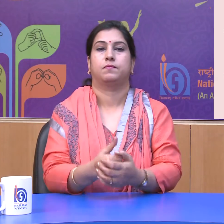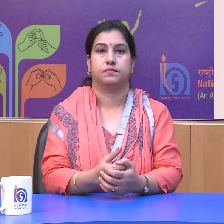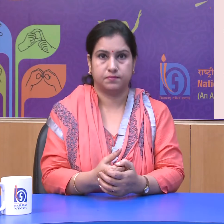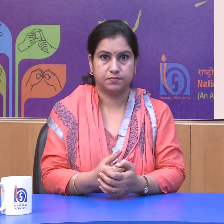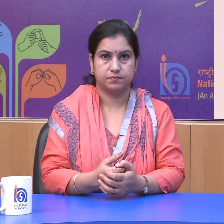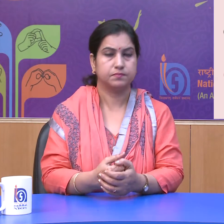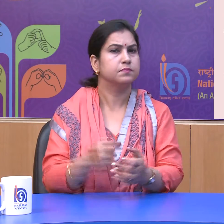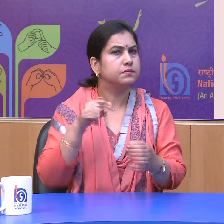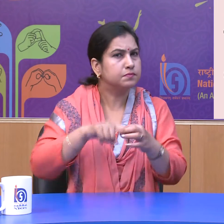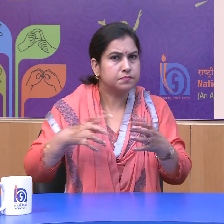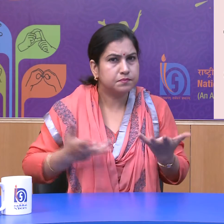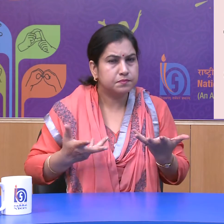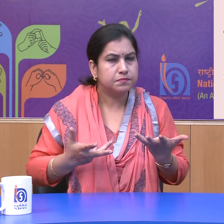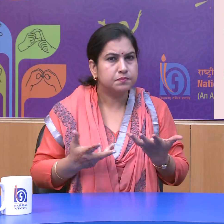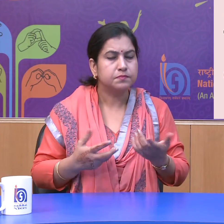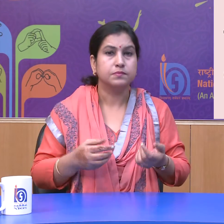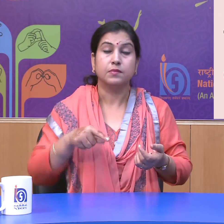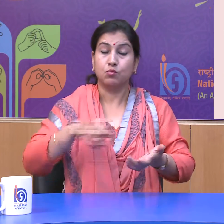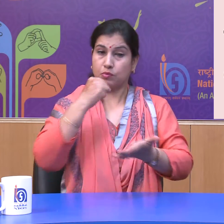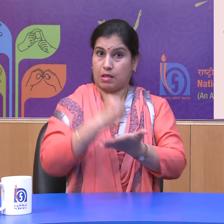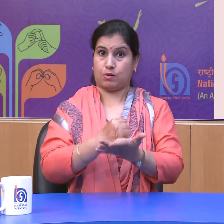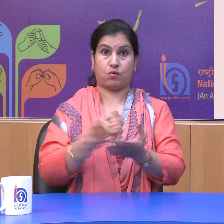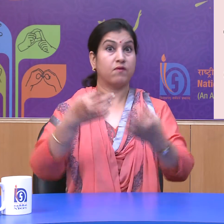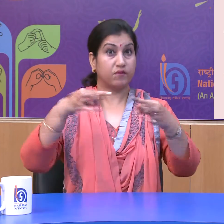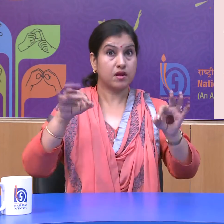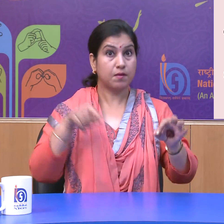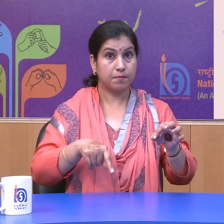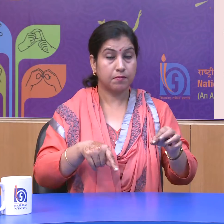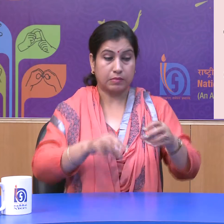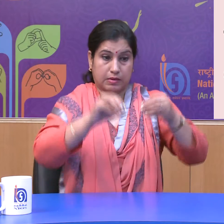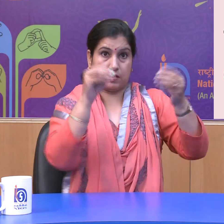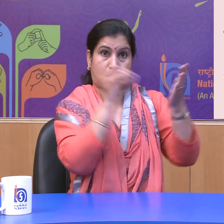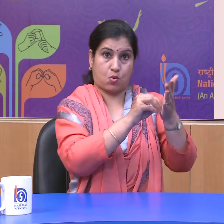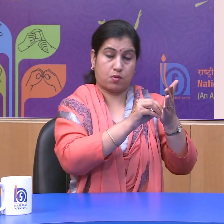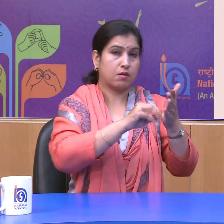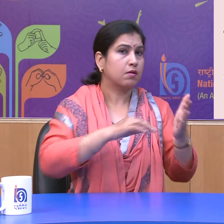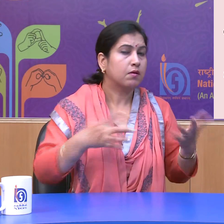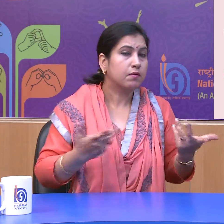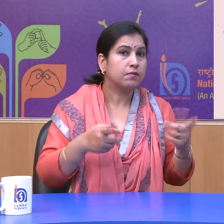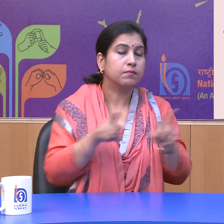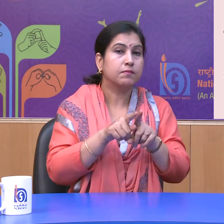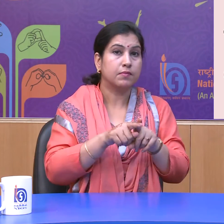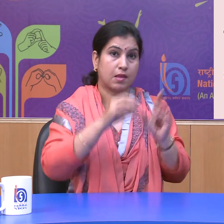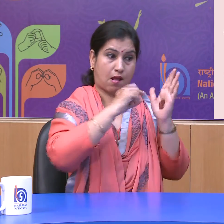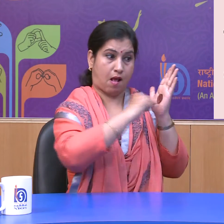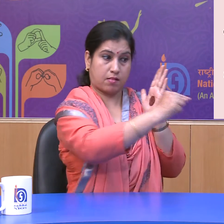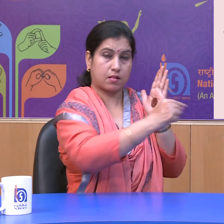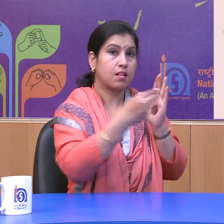Question is, right to freedom has been included under which articles of the constitution?